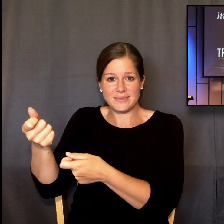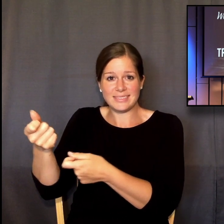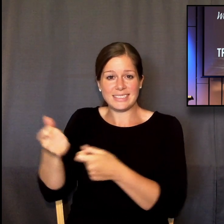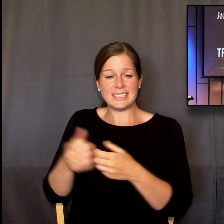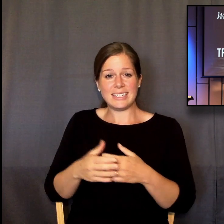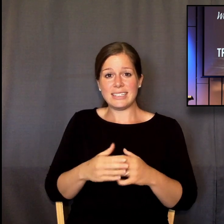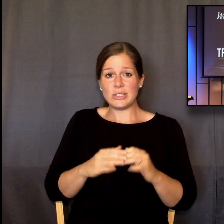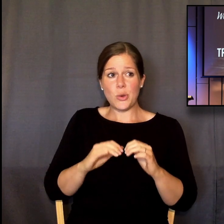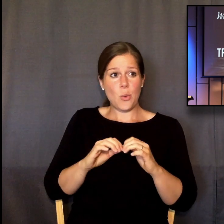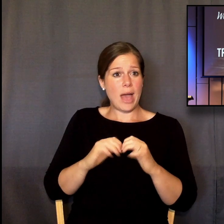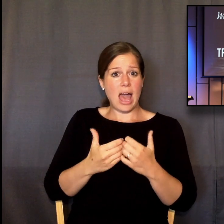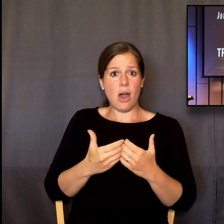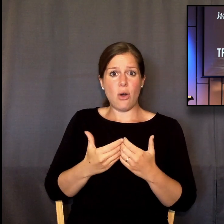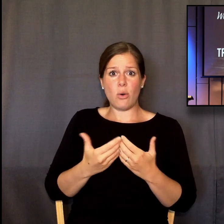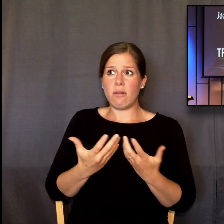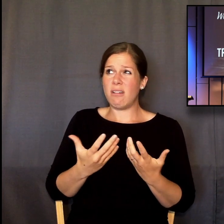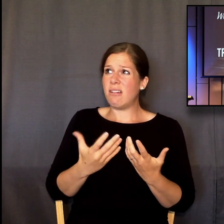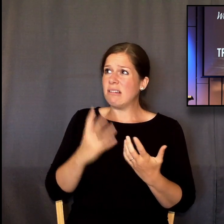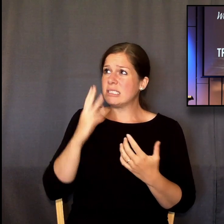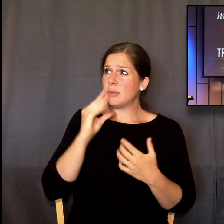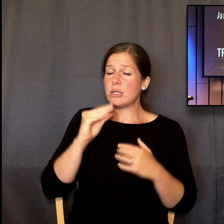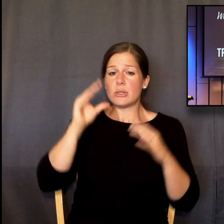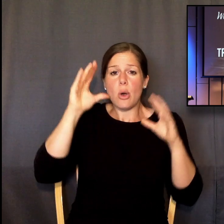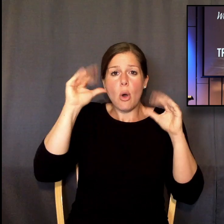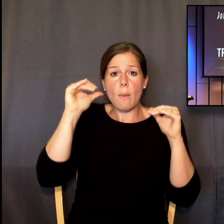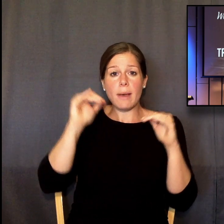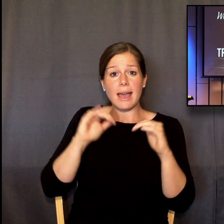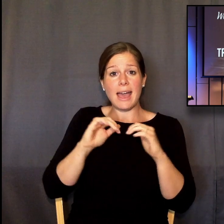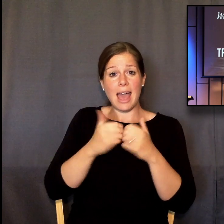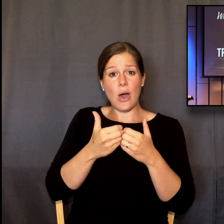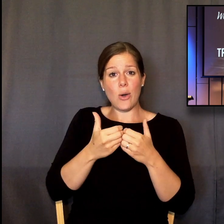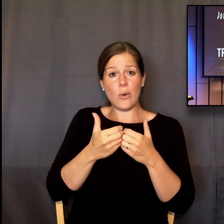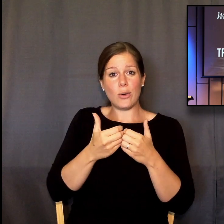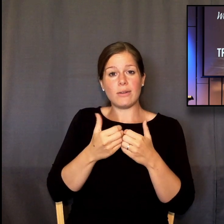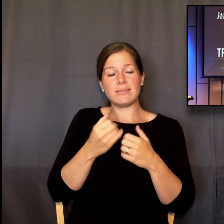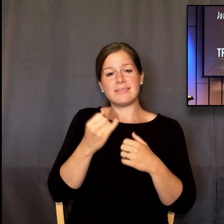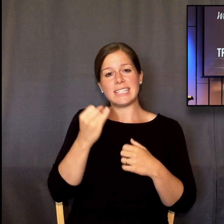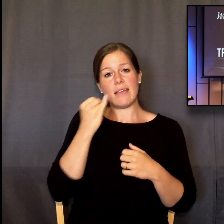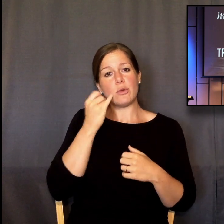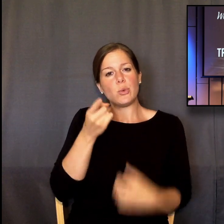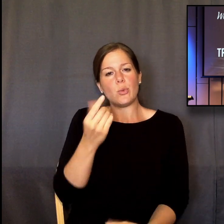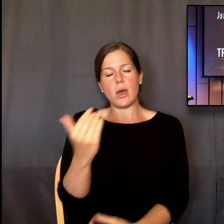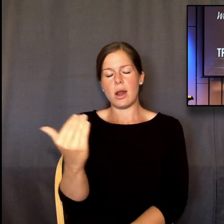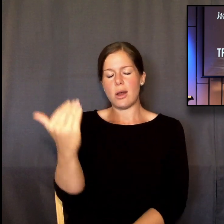have hope in troubled times is if God is in control of everything.